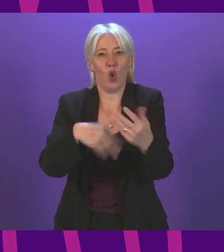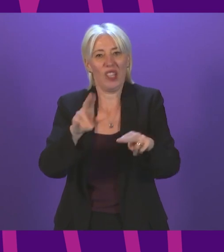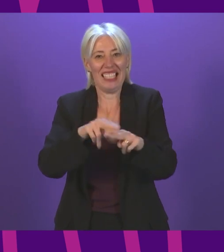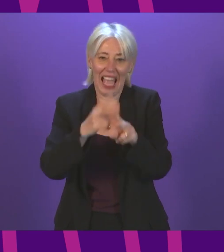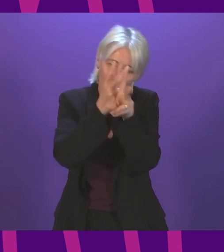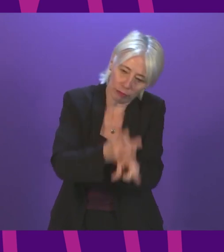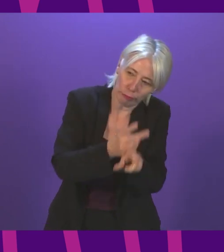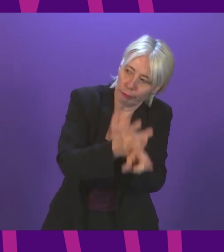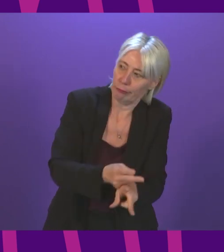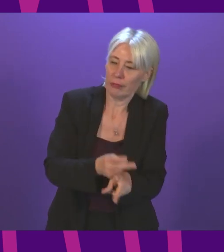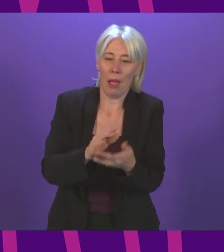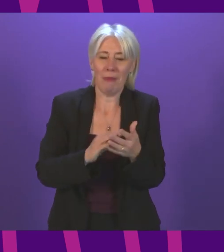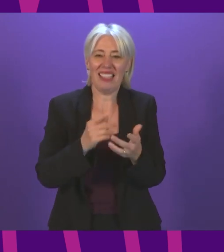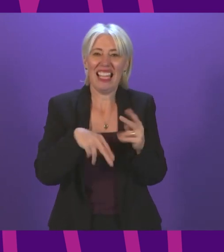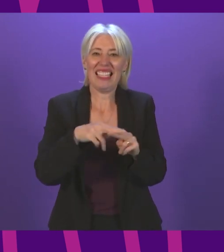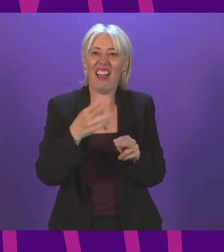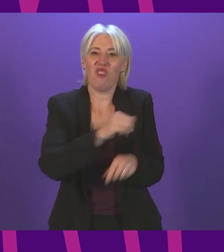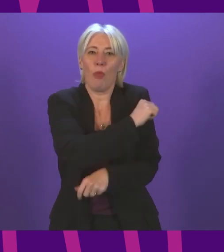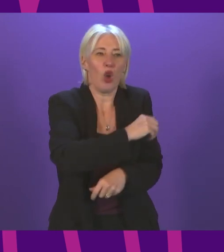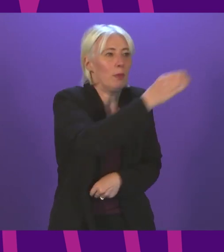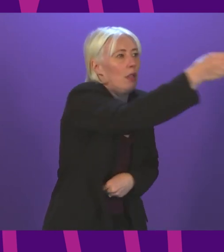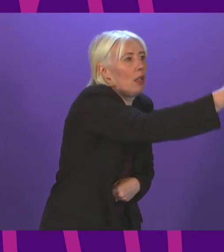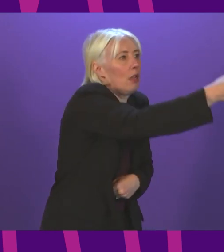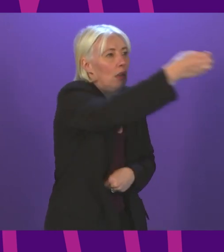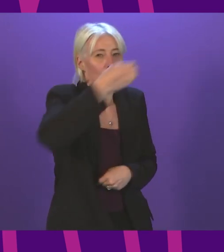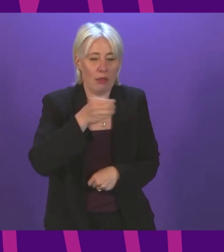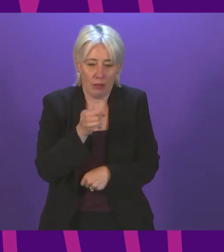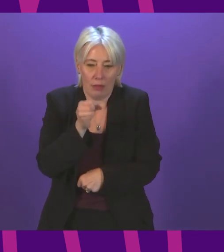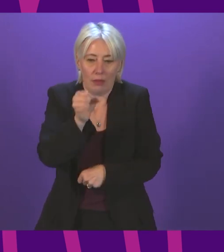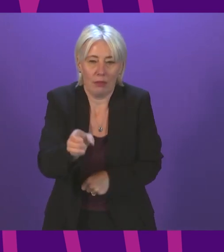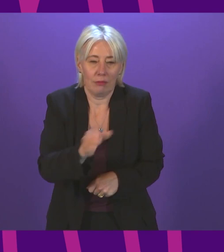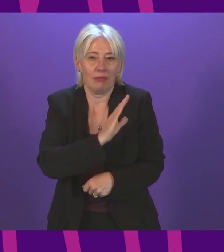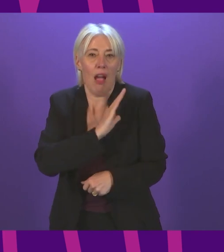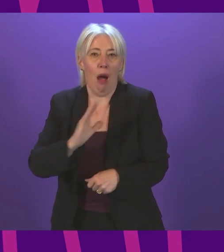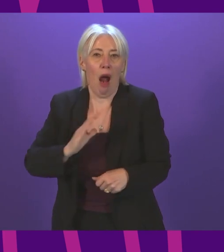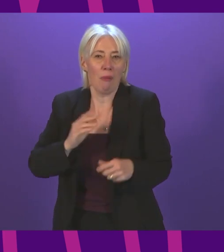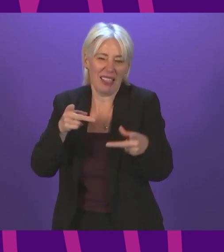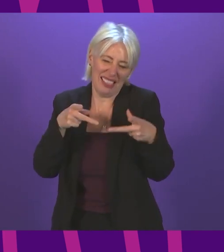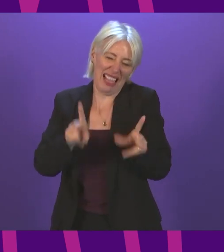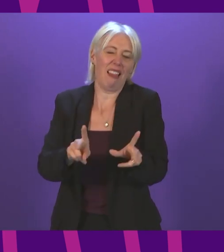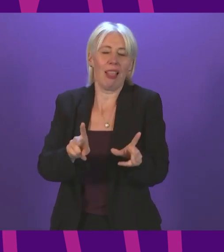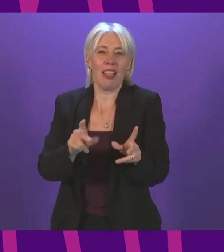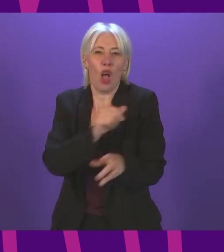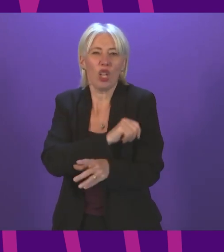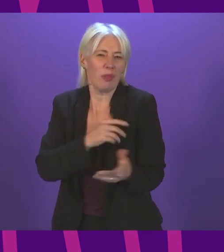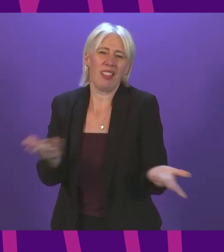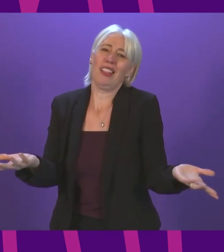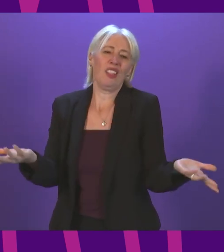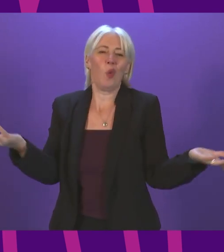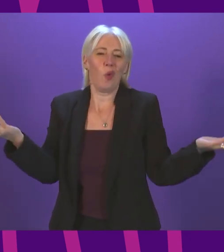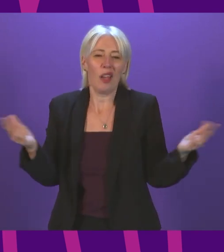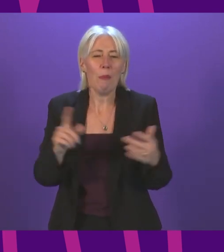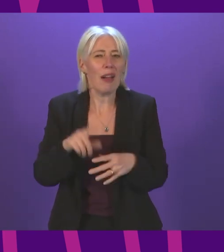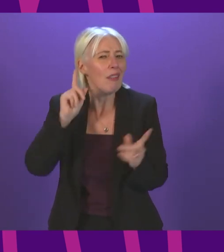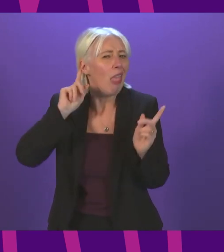beds. You'd have to pull out staff then, for example, from already busy sites, and that, of course, would present its own challenge. But I would not